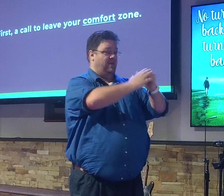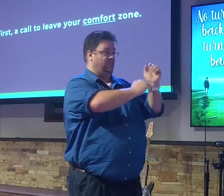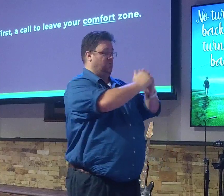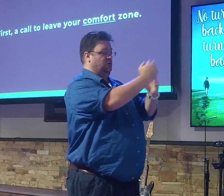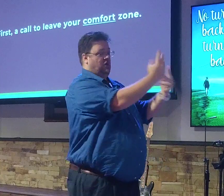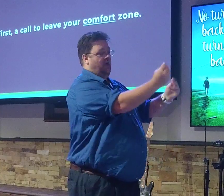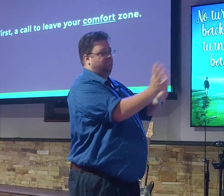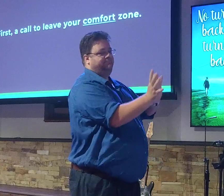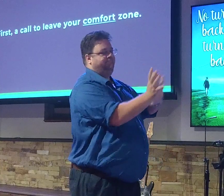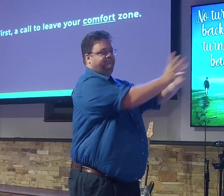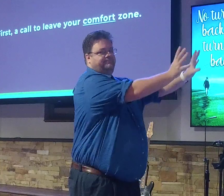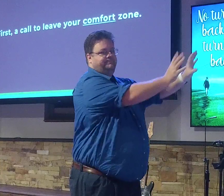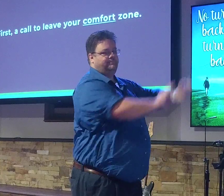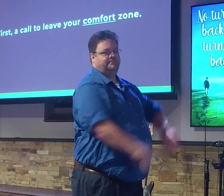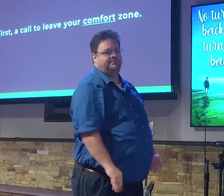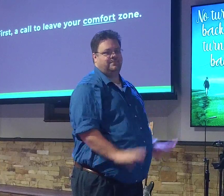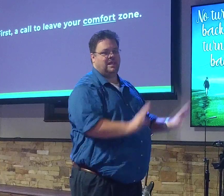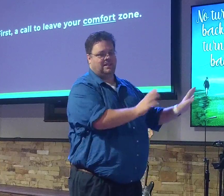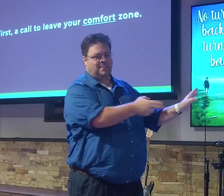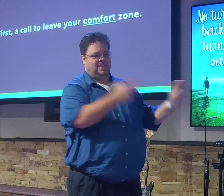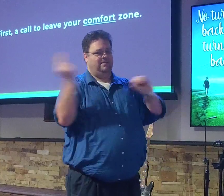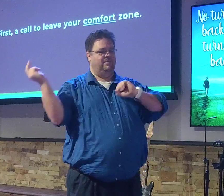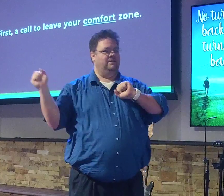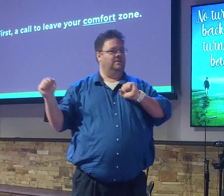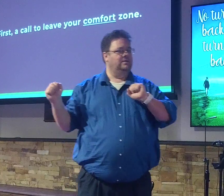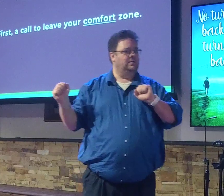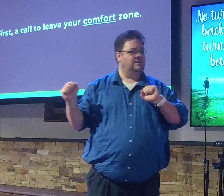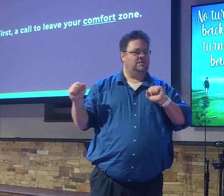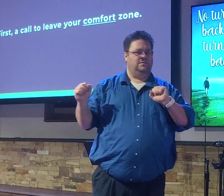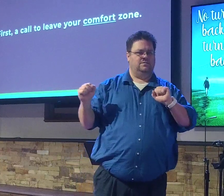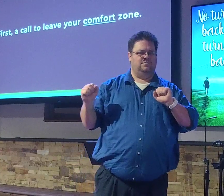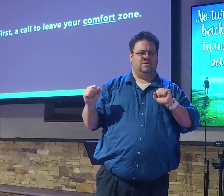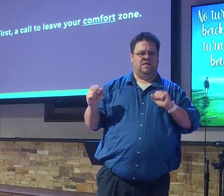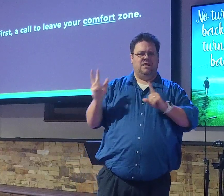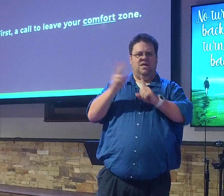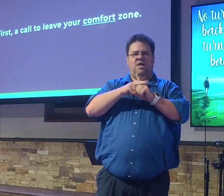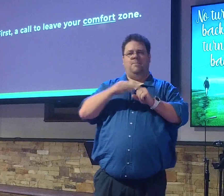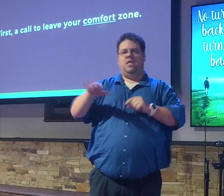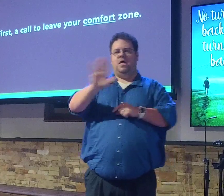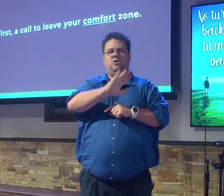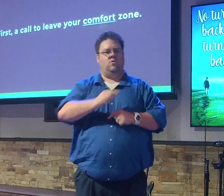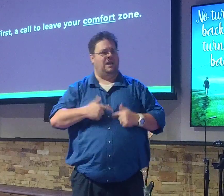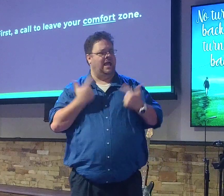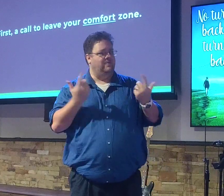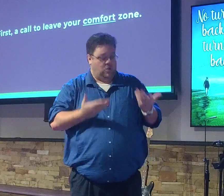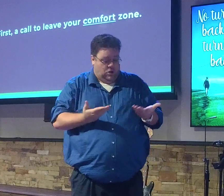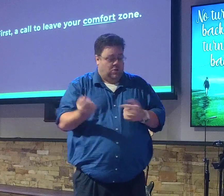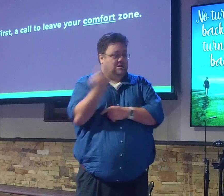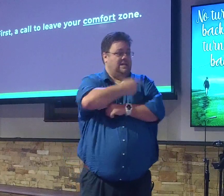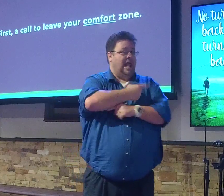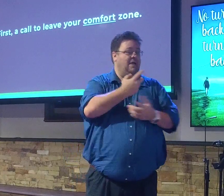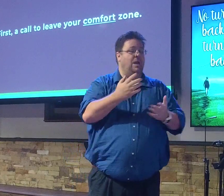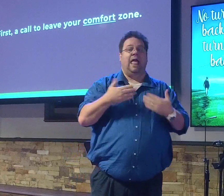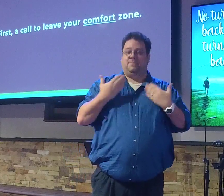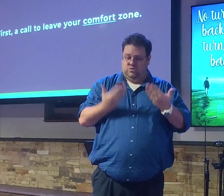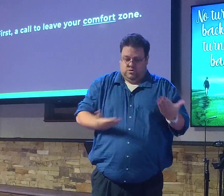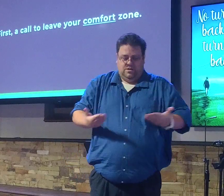Some of you in here, the way this applies to your life is that you're here today. We're so glad you're here. But you're not